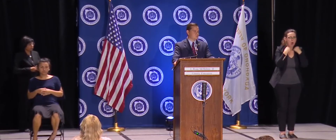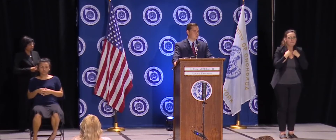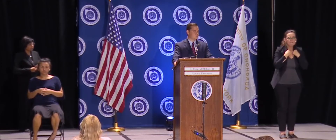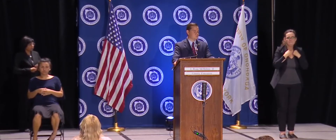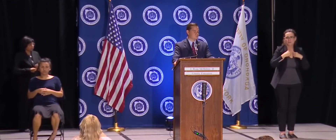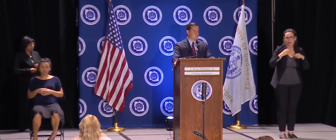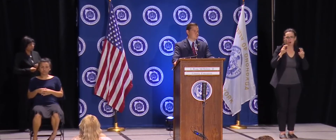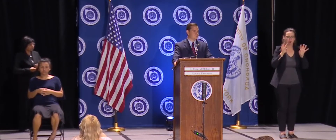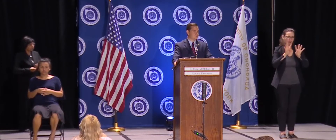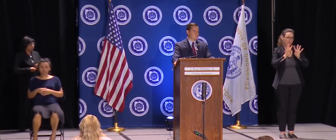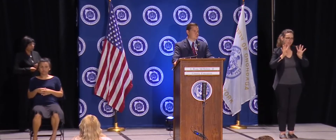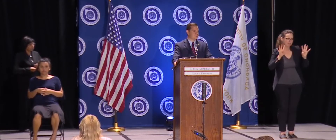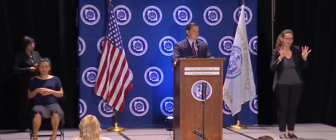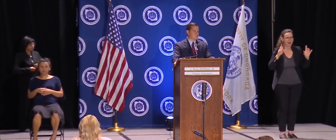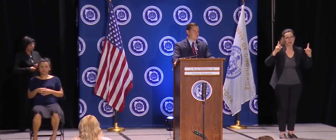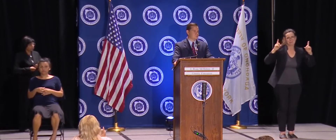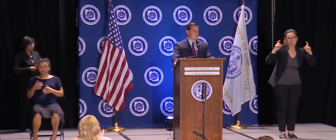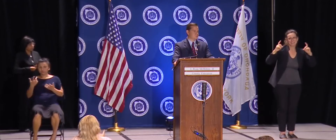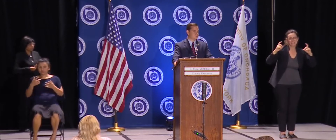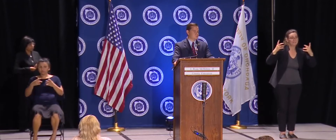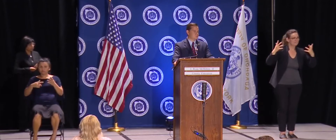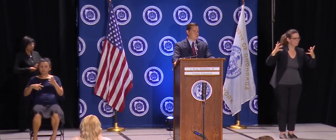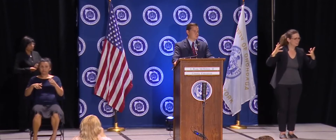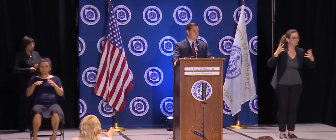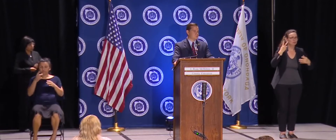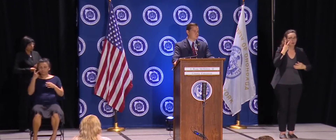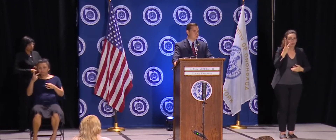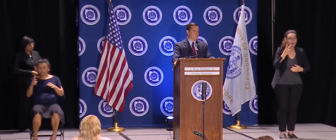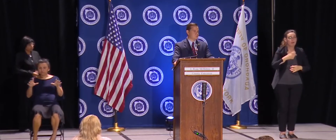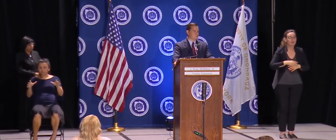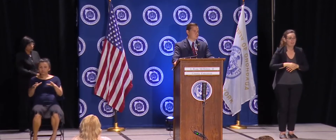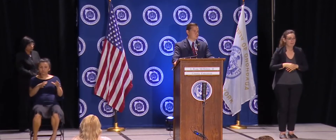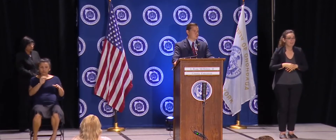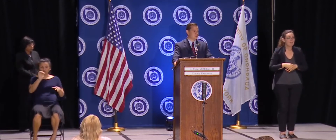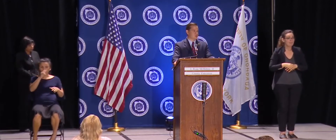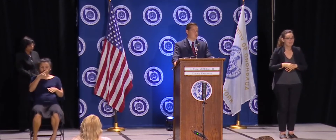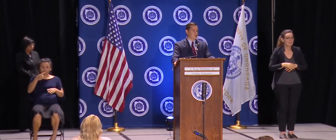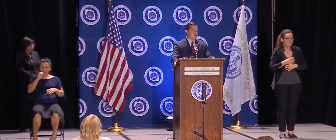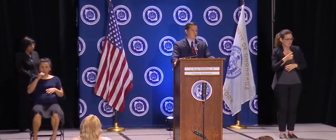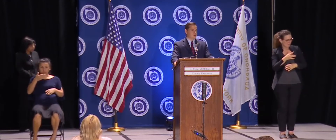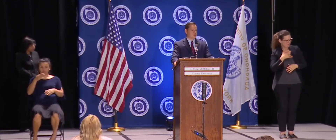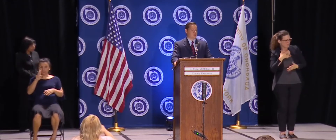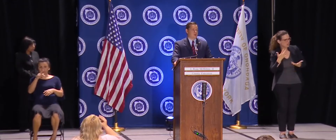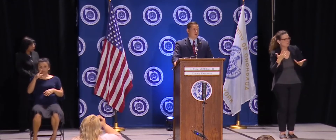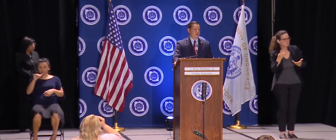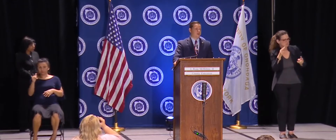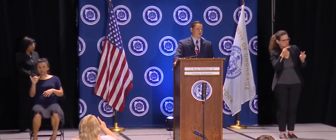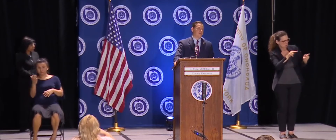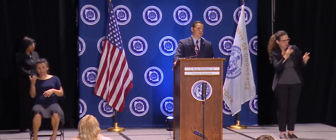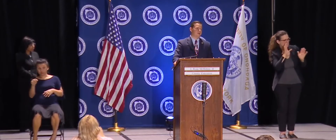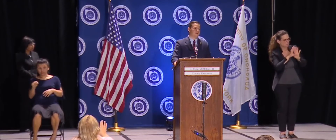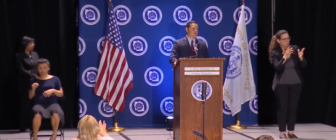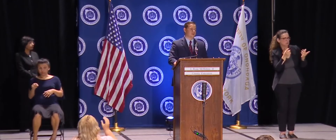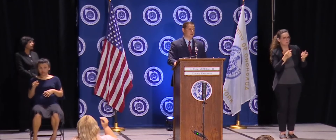gathering like that. I wonder, what are your thoughts about that? Because they are kids, but.